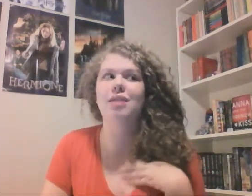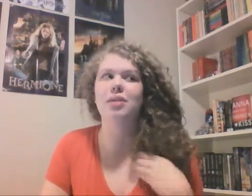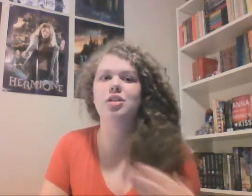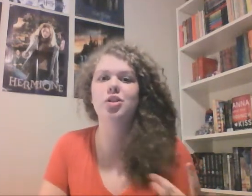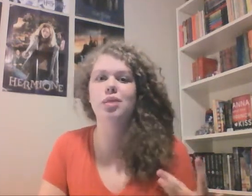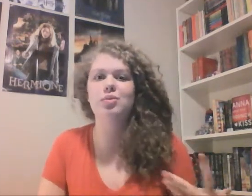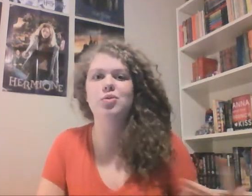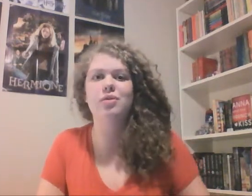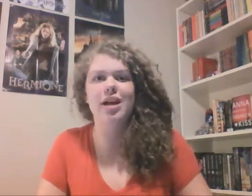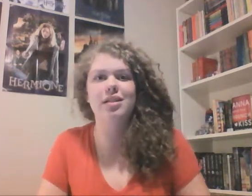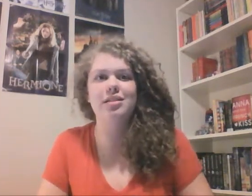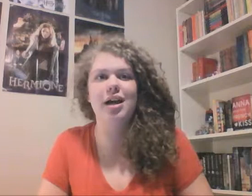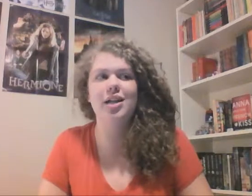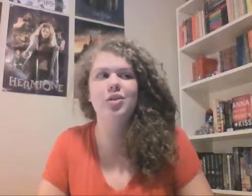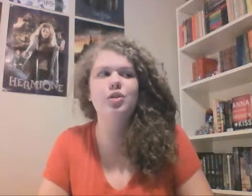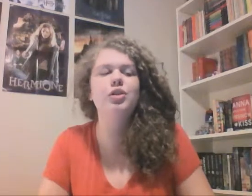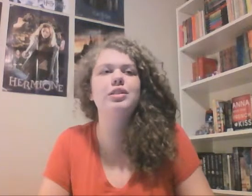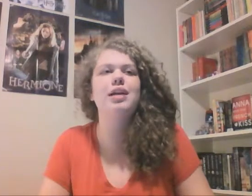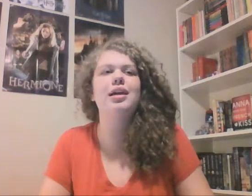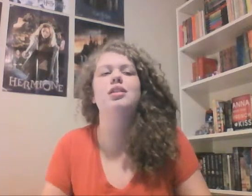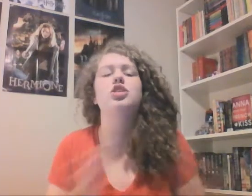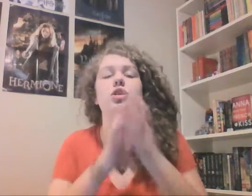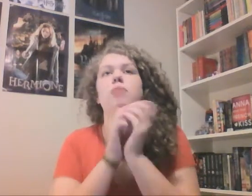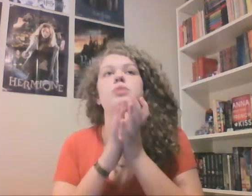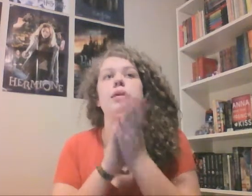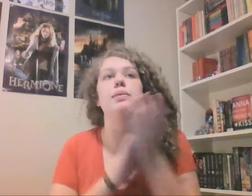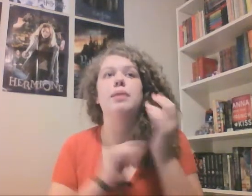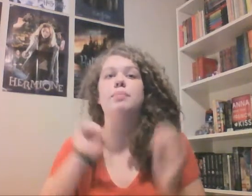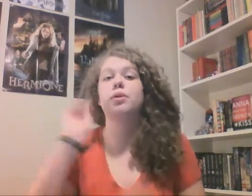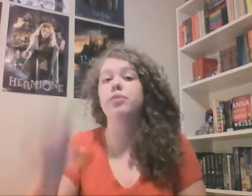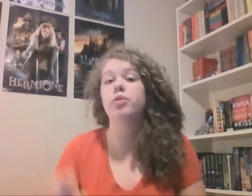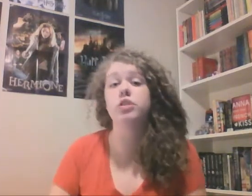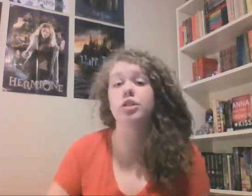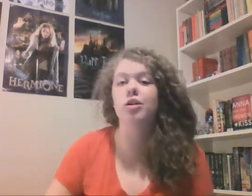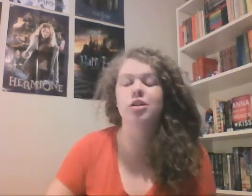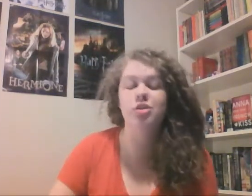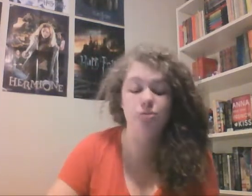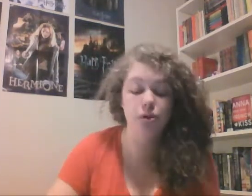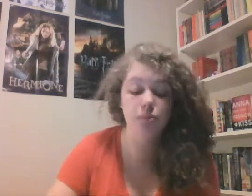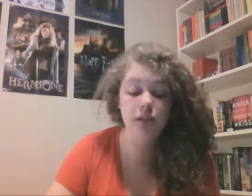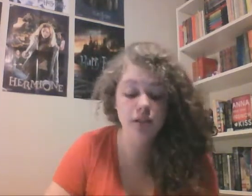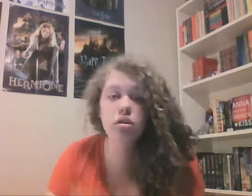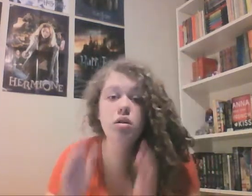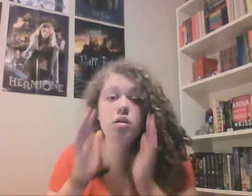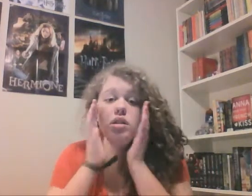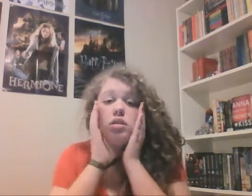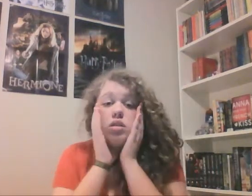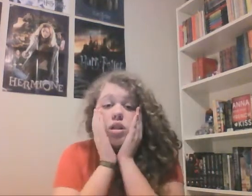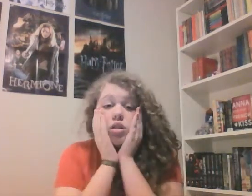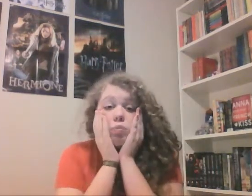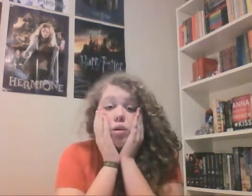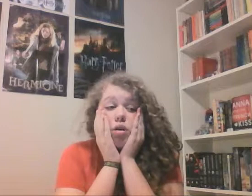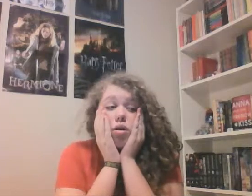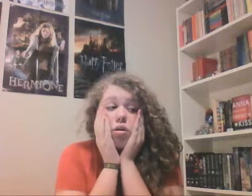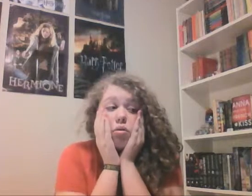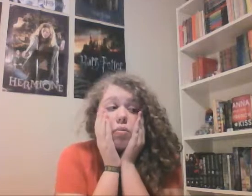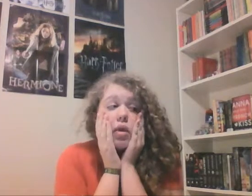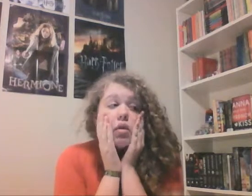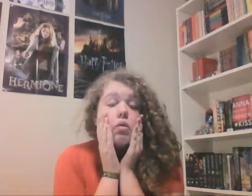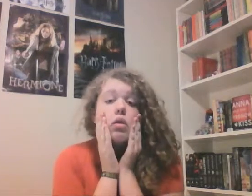because she remembers what Valentine looked like. And then she crumbles out the paper and throws it across the room. Oh, and this next part. Oh my God,